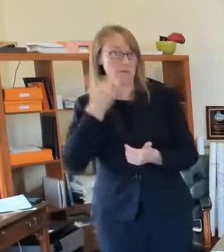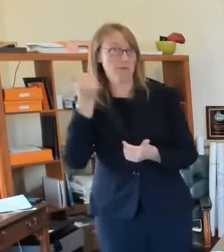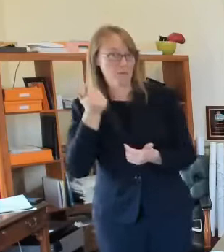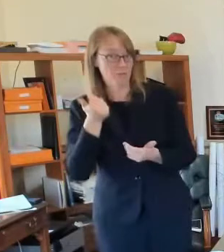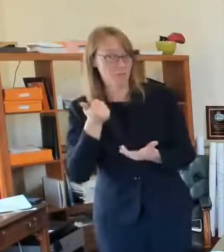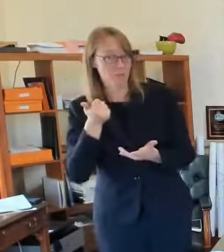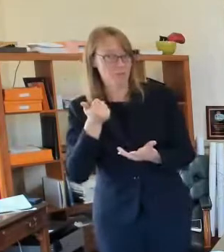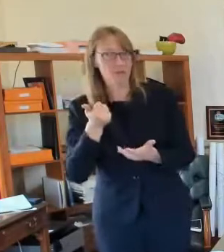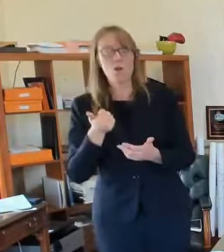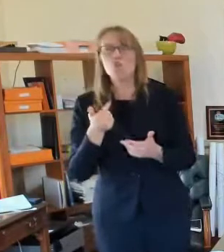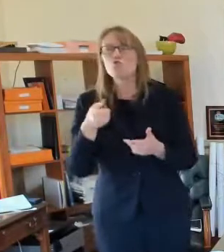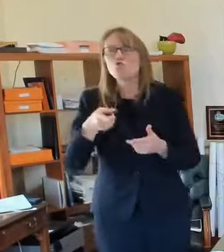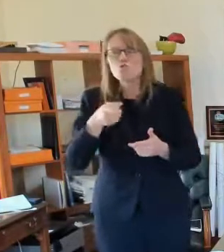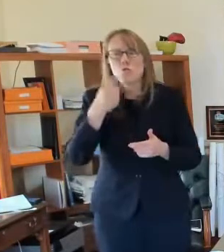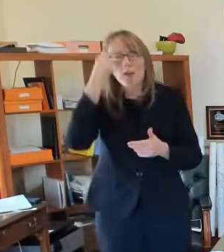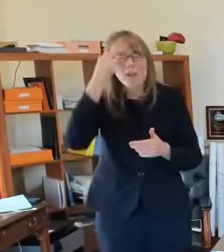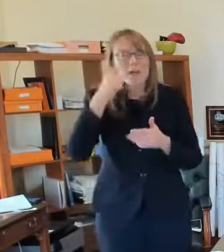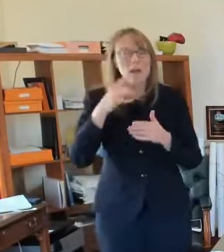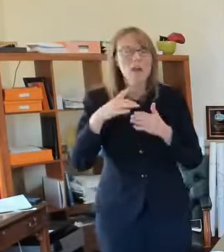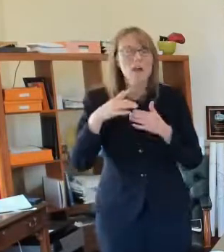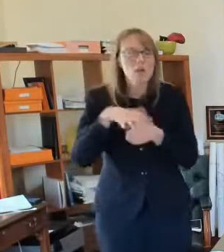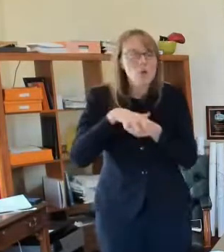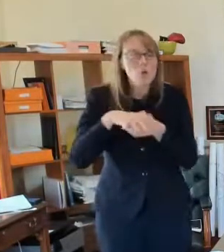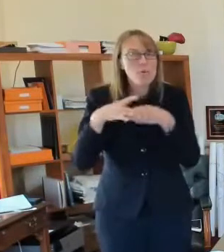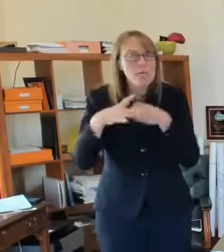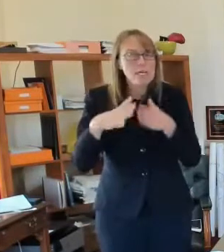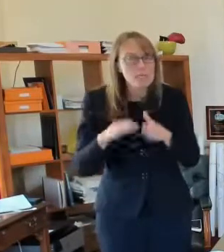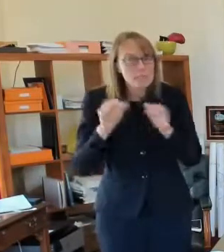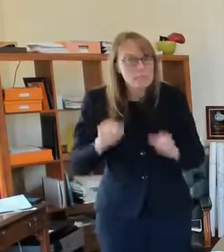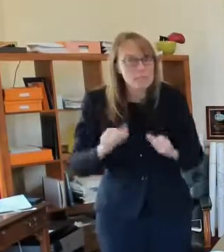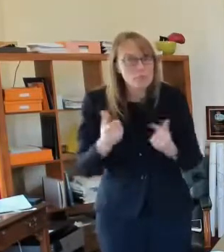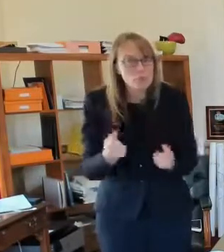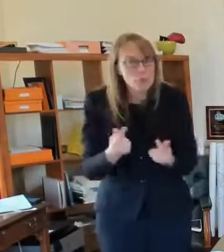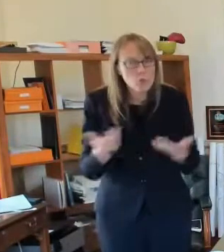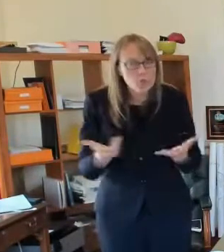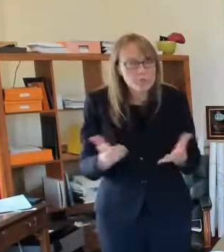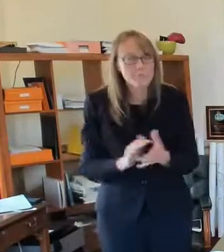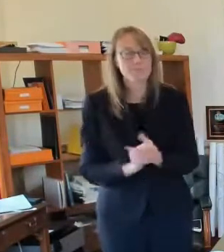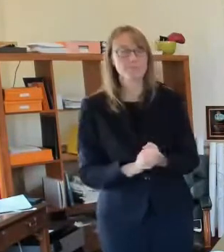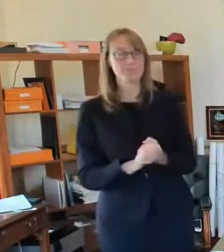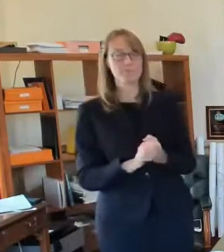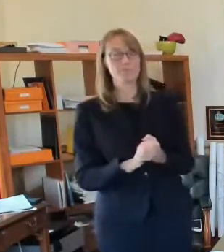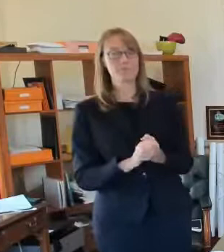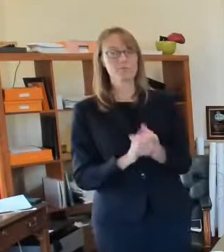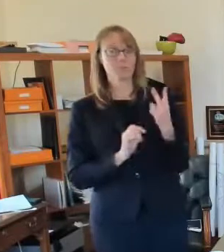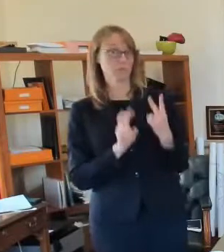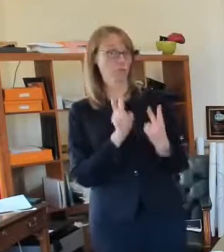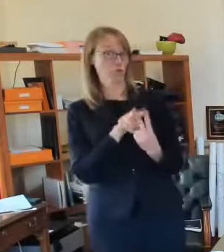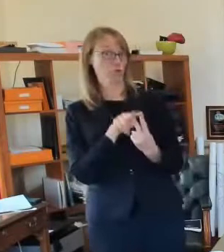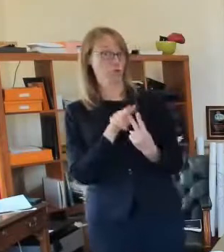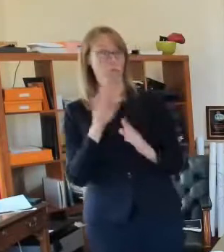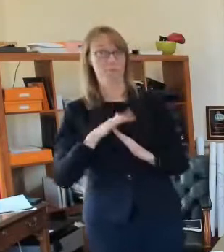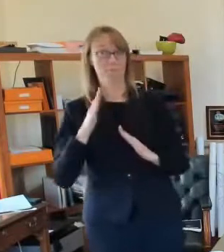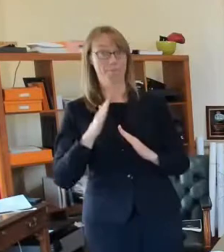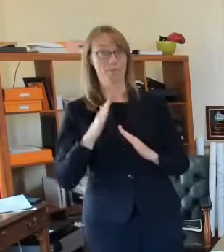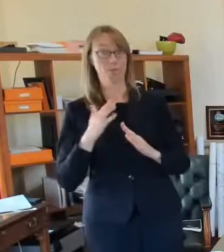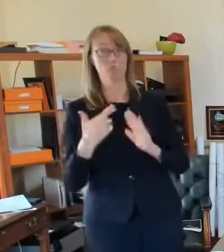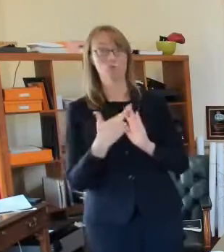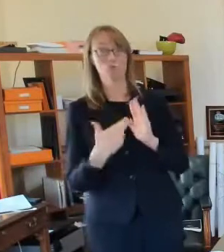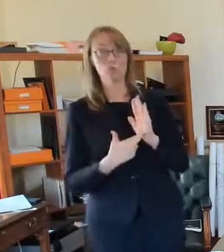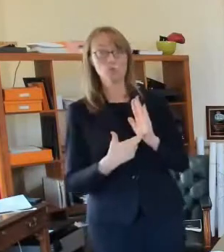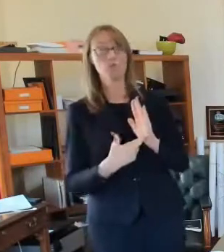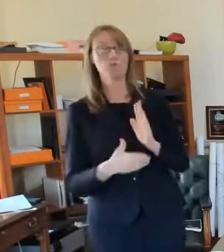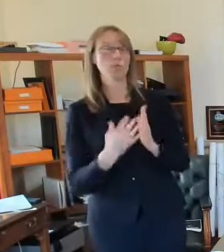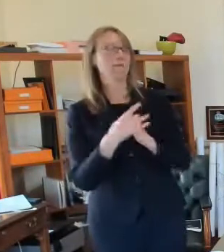well clearly the mask mandate is the most mask mandate and social distancing are the